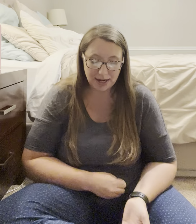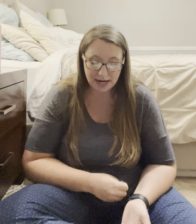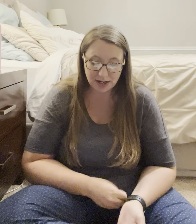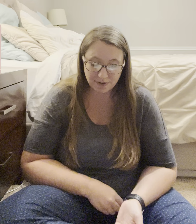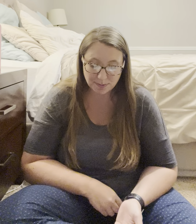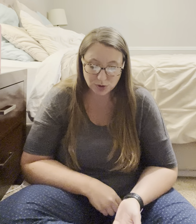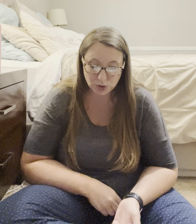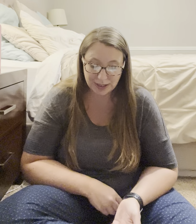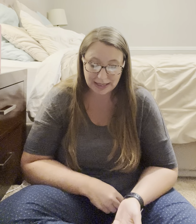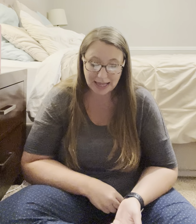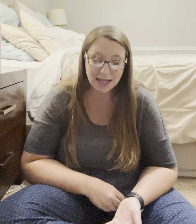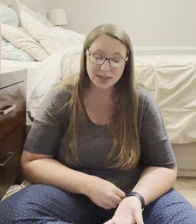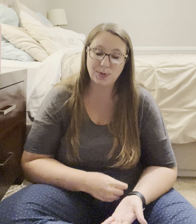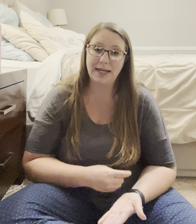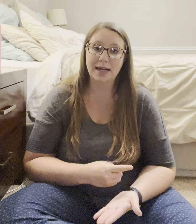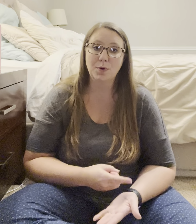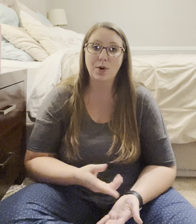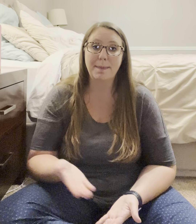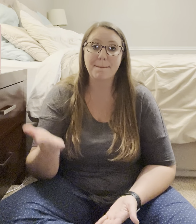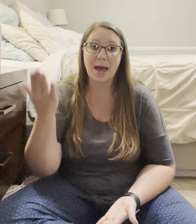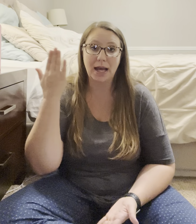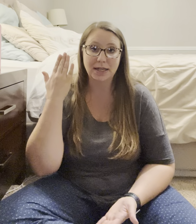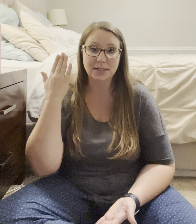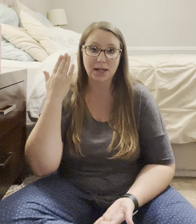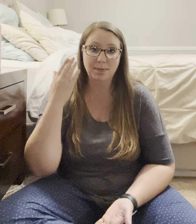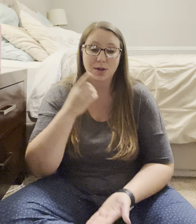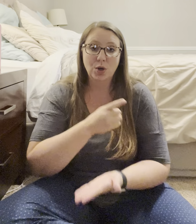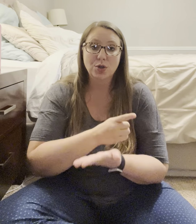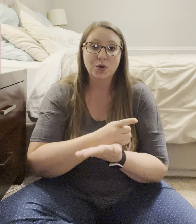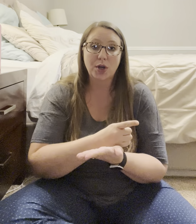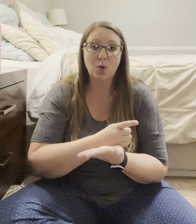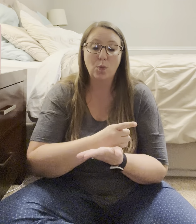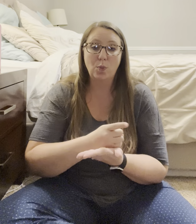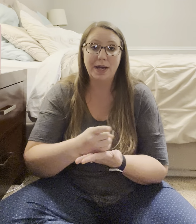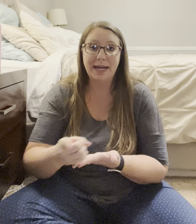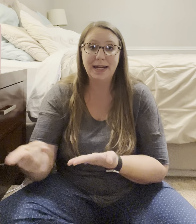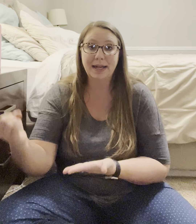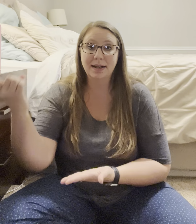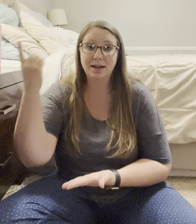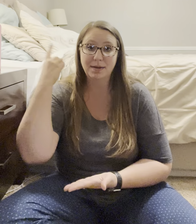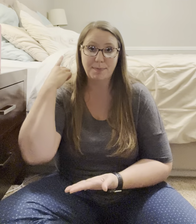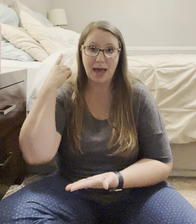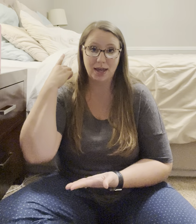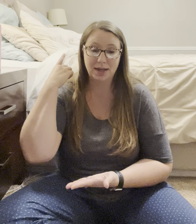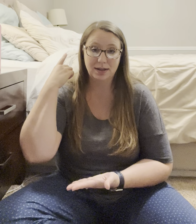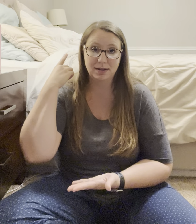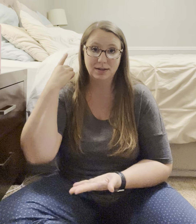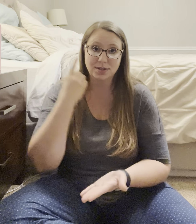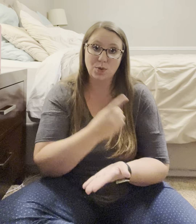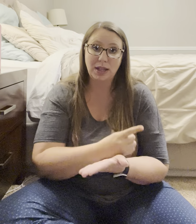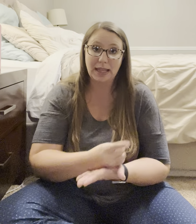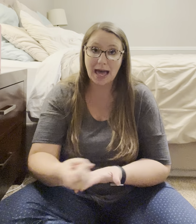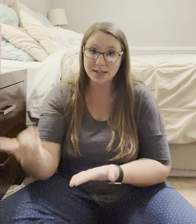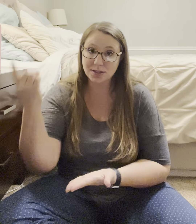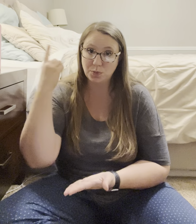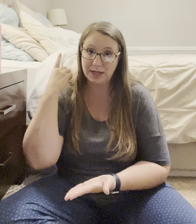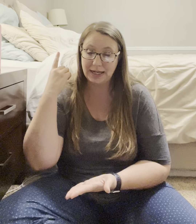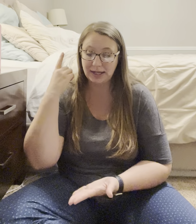And if I'm doing last week, I'm going back in time. So, I go week back. So, last week.